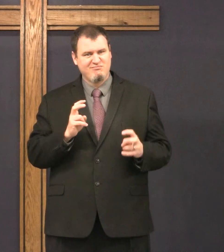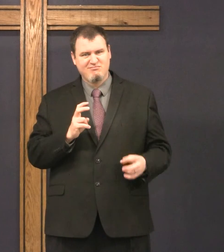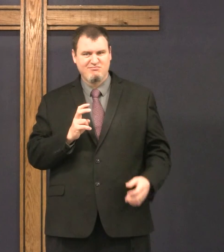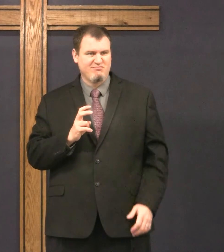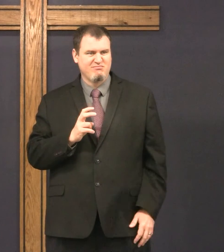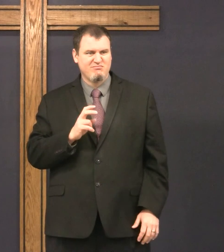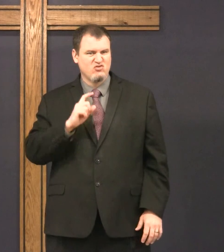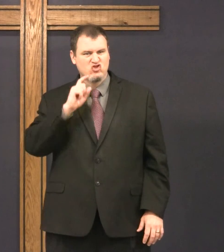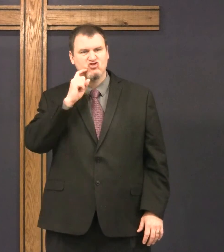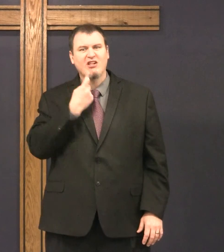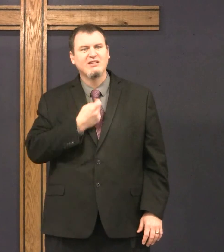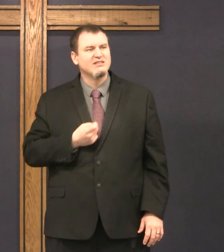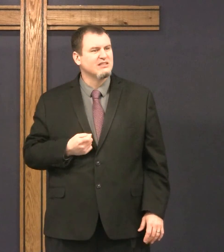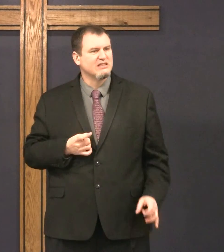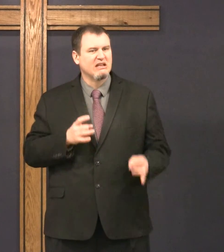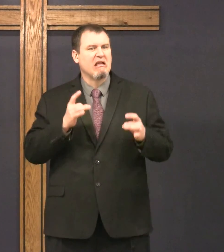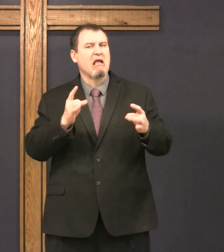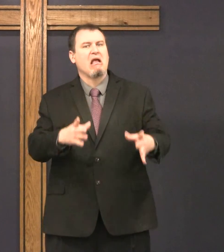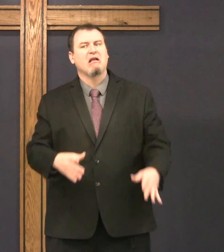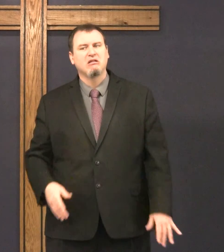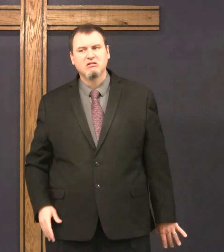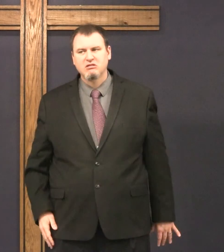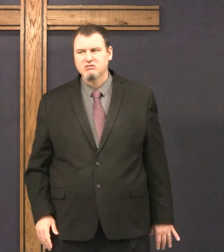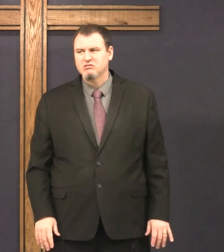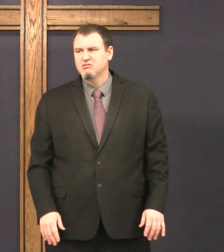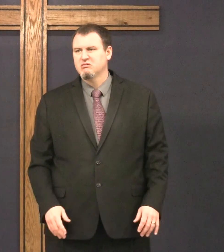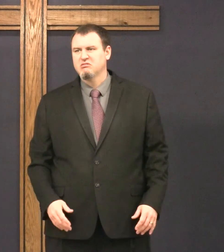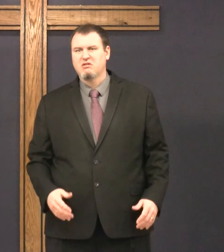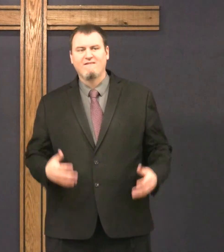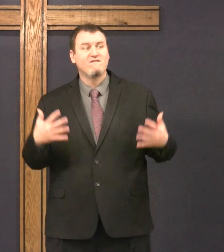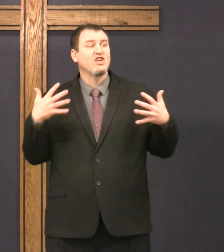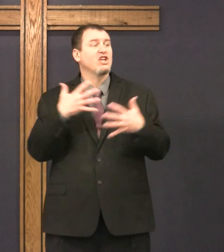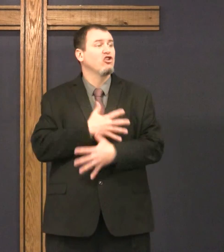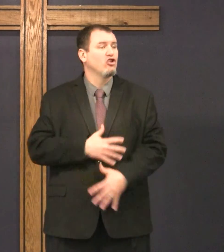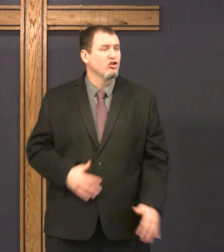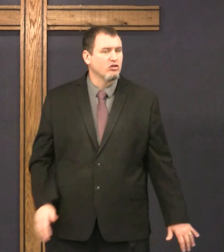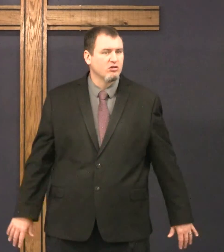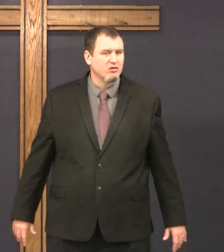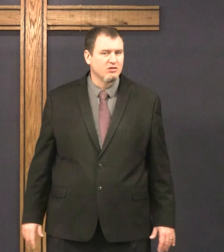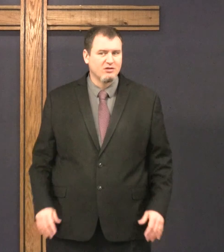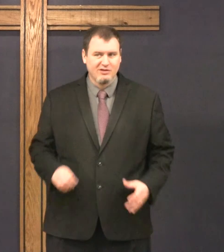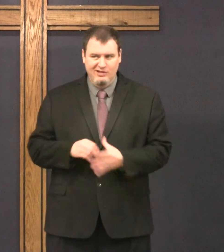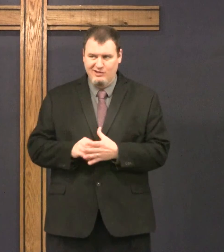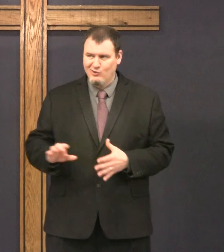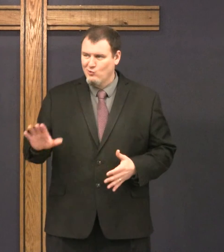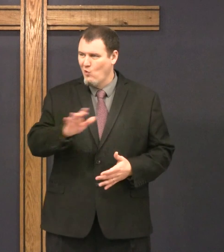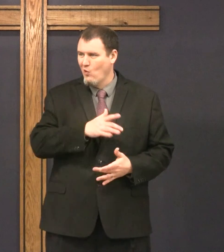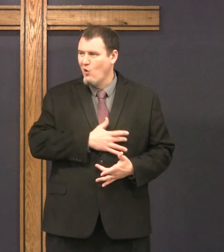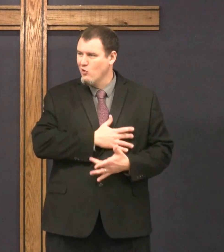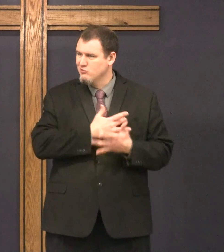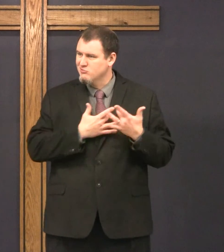Would you want to die with jealousy, hatred, and fear in your harm?